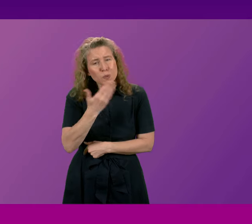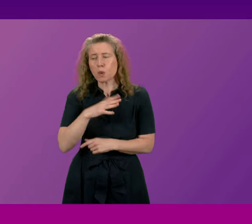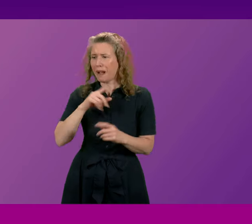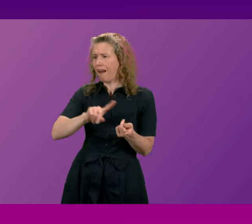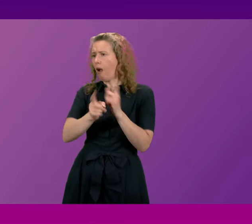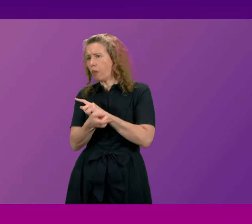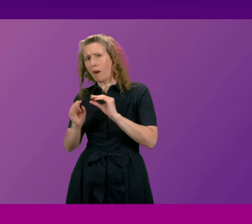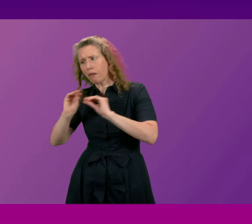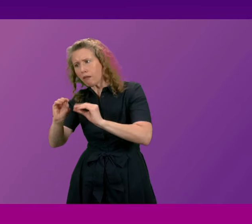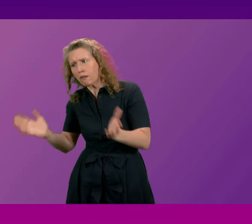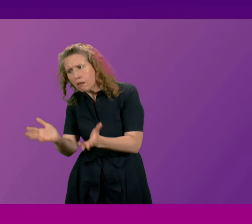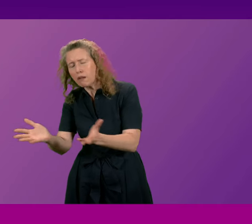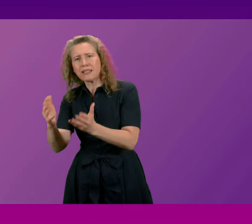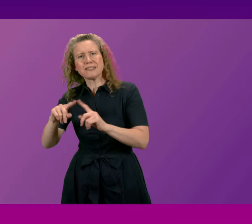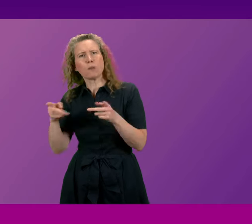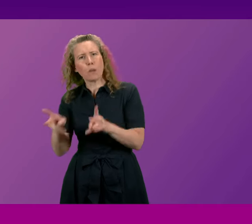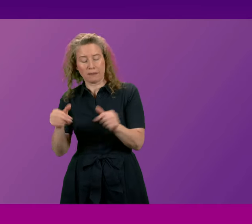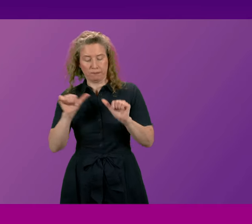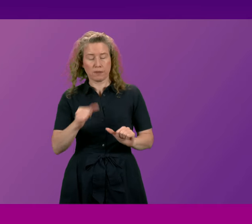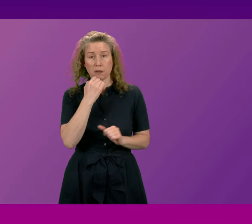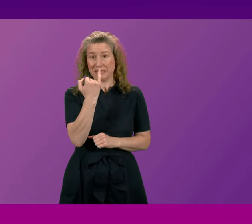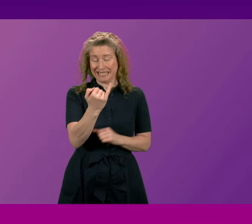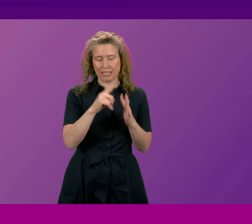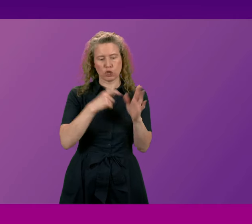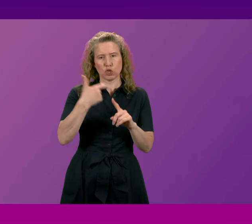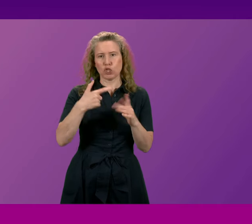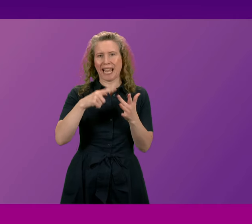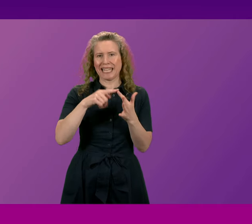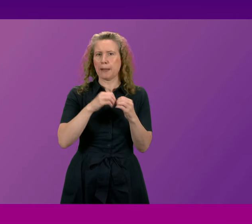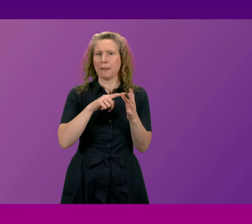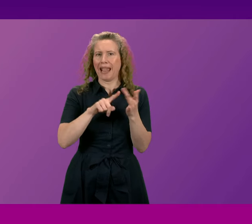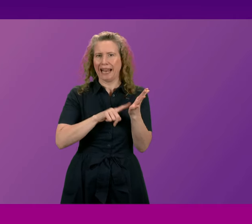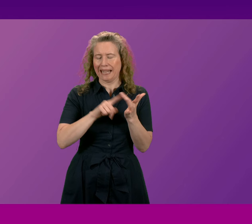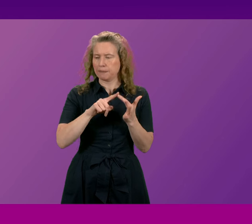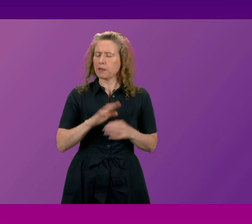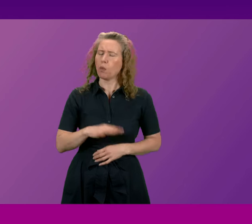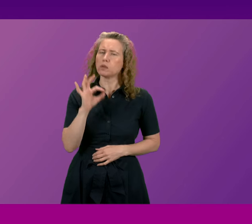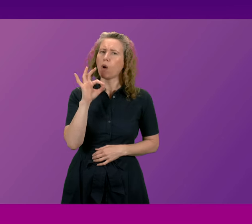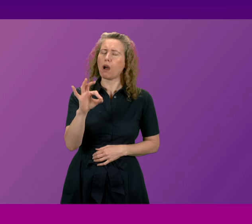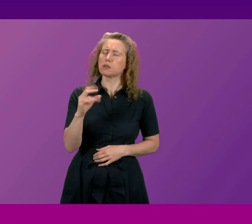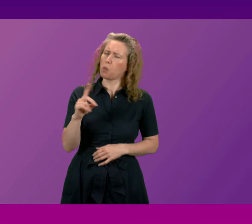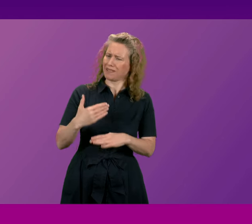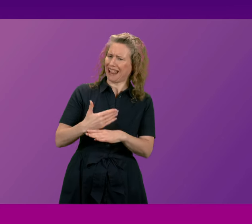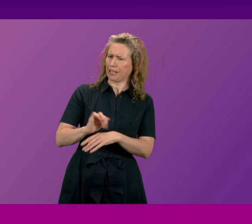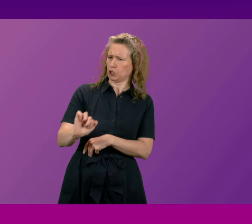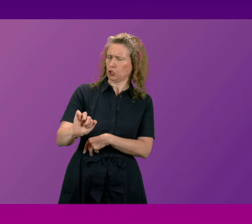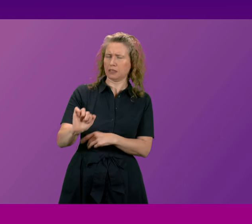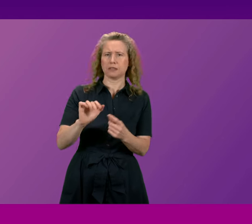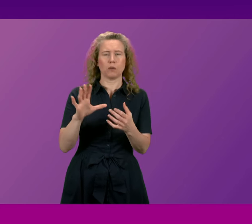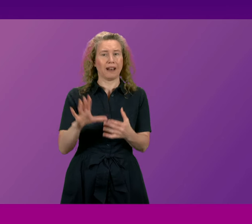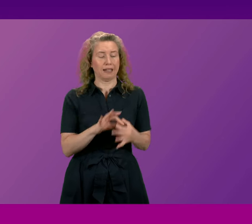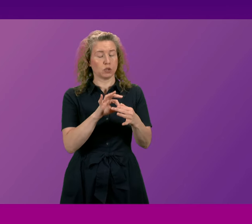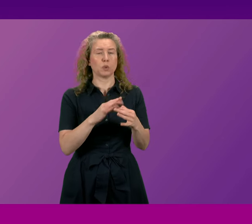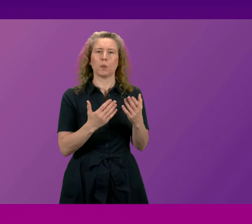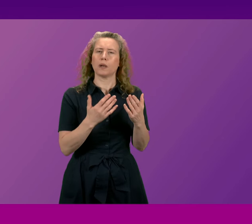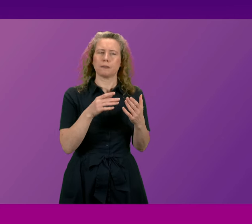take question number 6 Jackie Bailey to ask the first minister what action the Scottish Government is taking in response to reports that newly